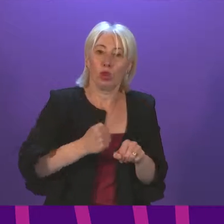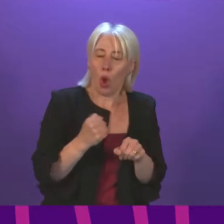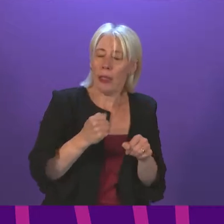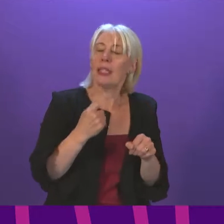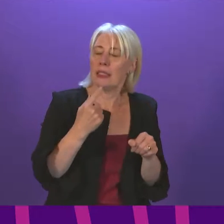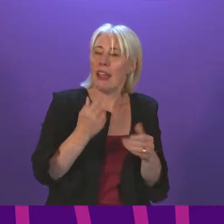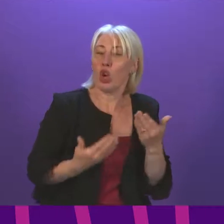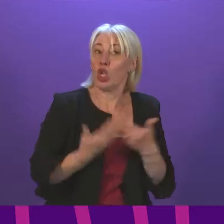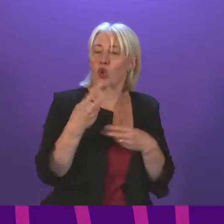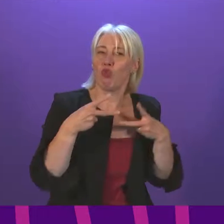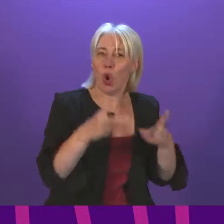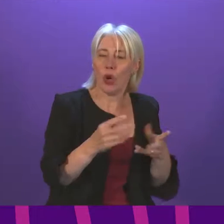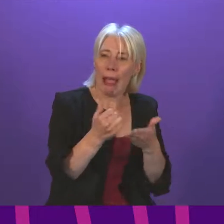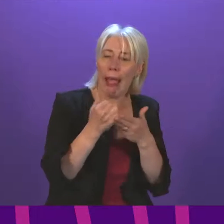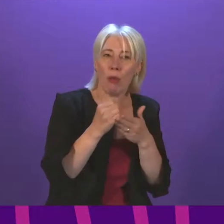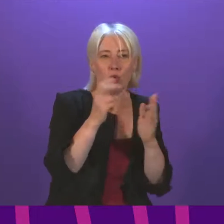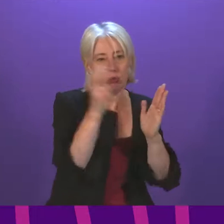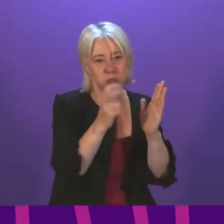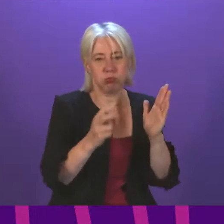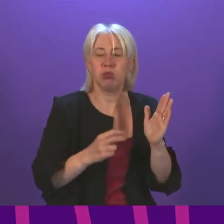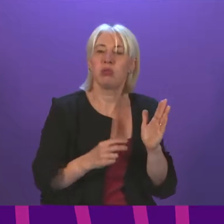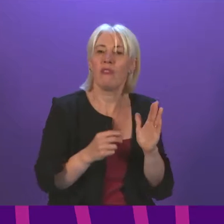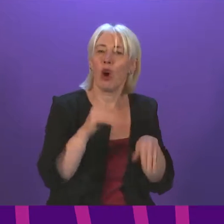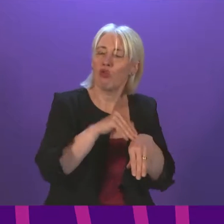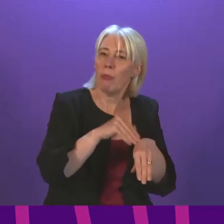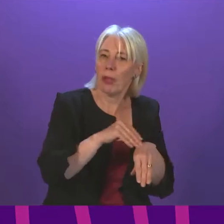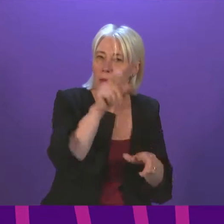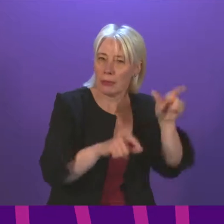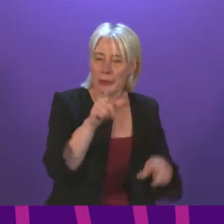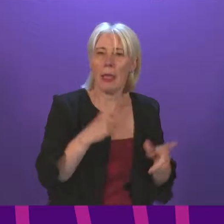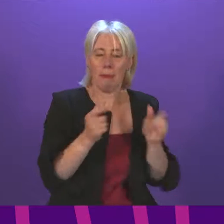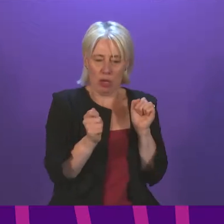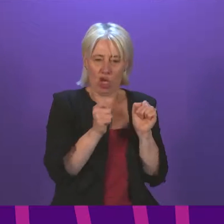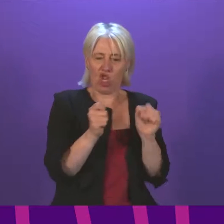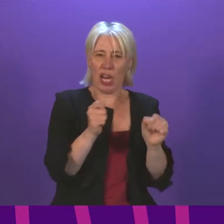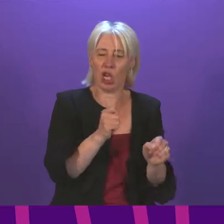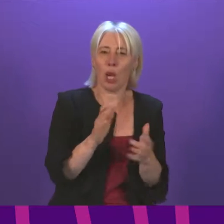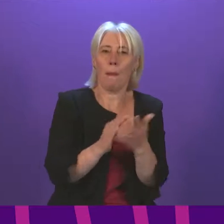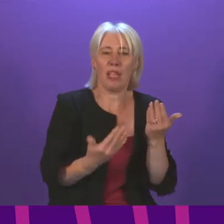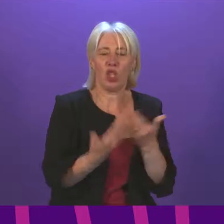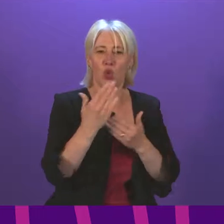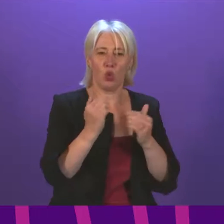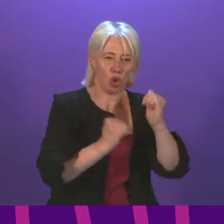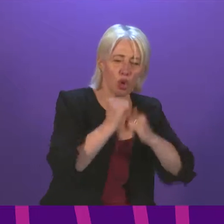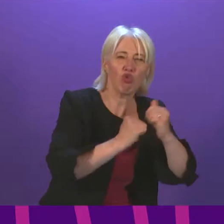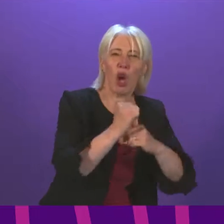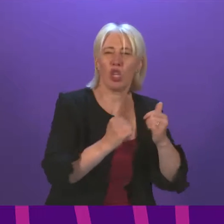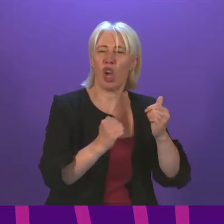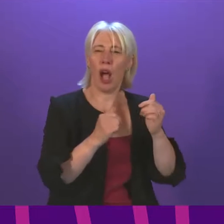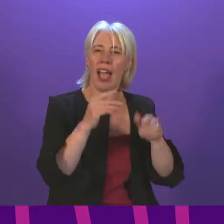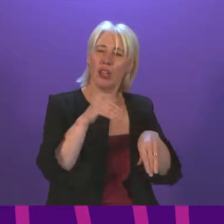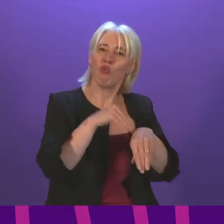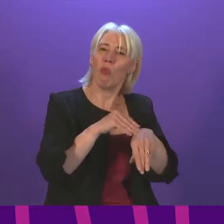tools that will help improve the recording of criminal records. The programme of change has resulted in a restructuring and regrading of roles within Criminal Justice